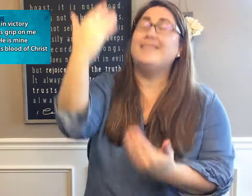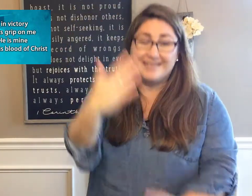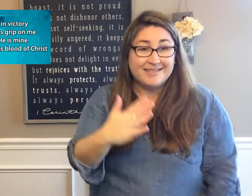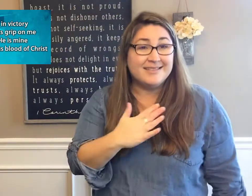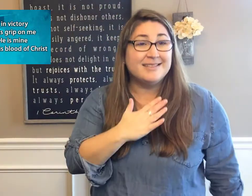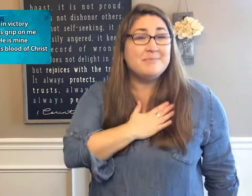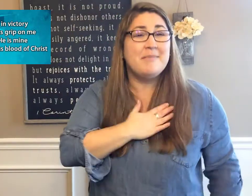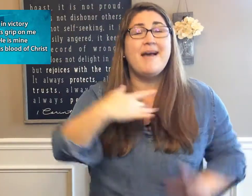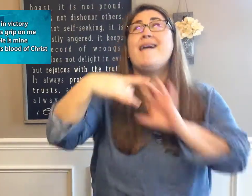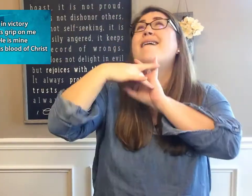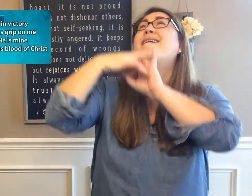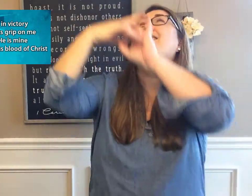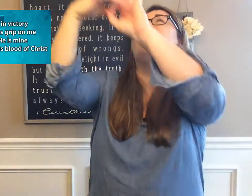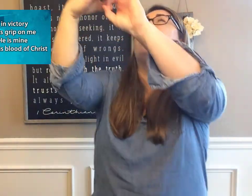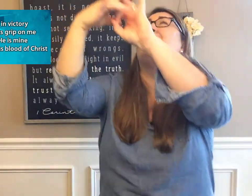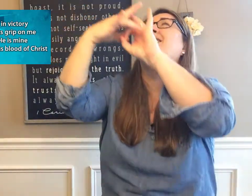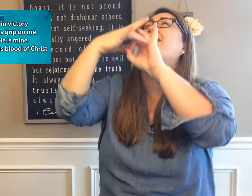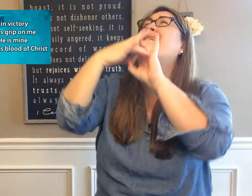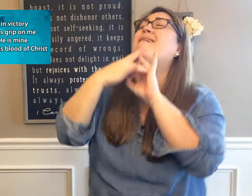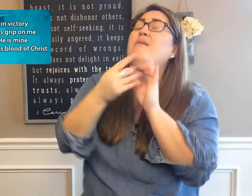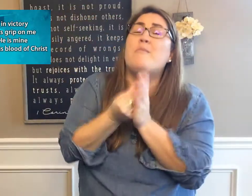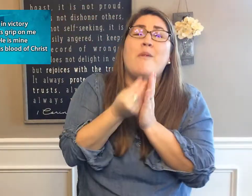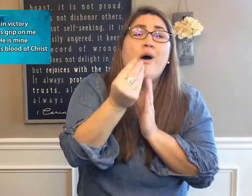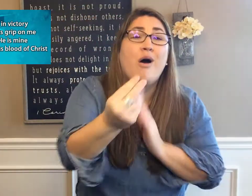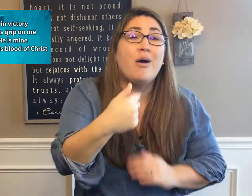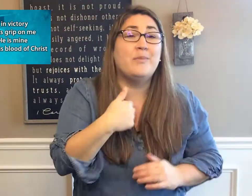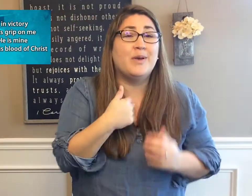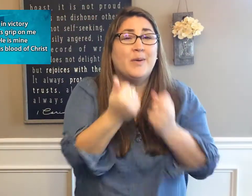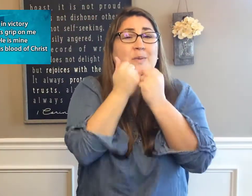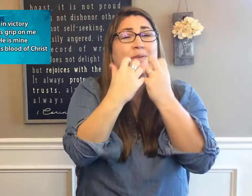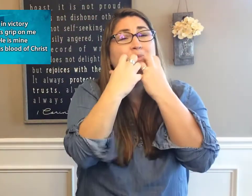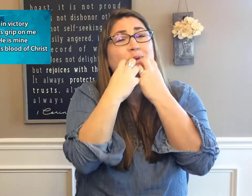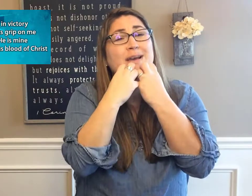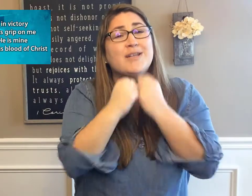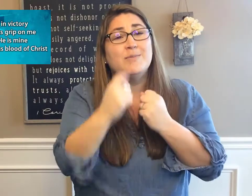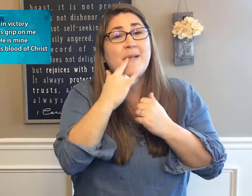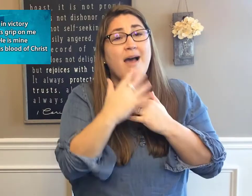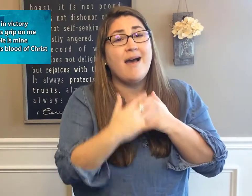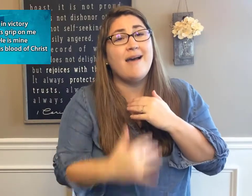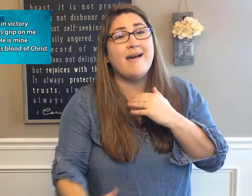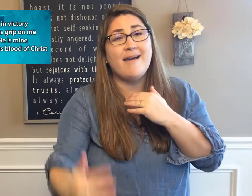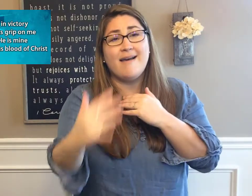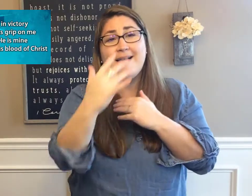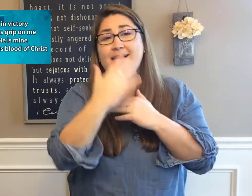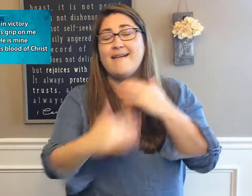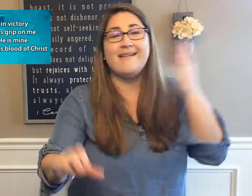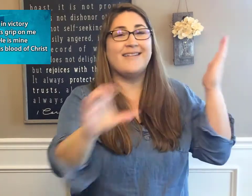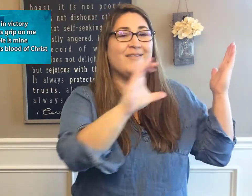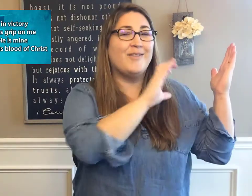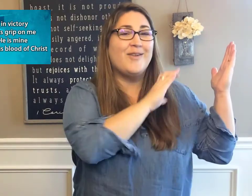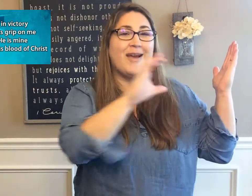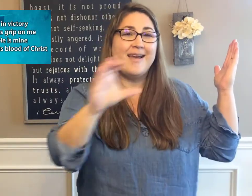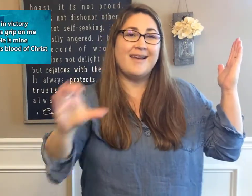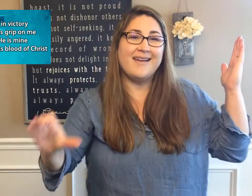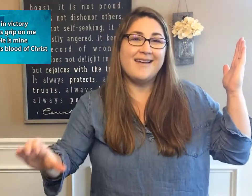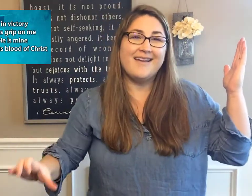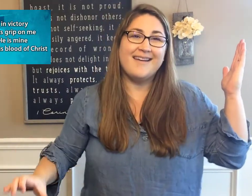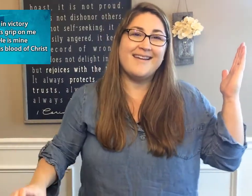He is mine, part with the precious blood of Christ.